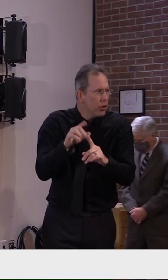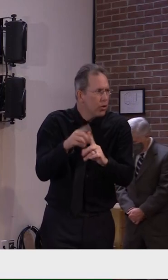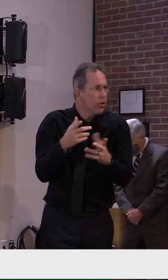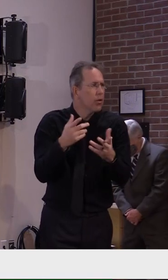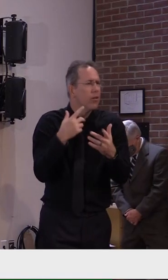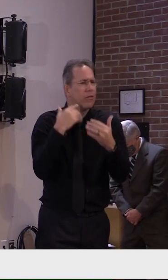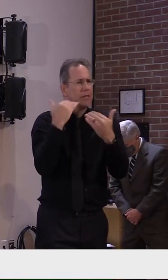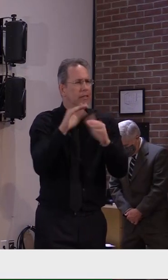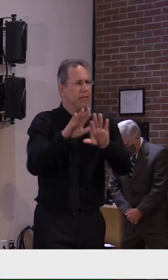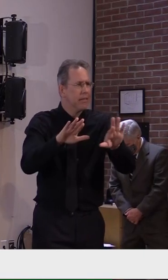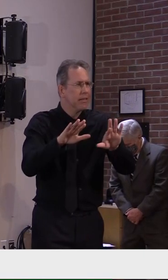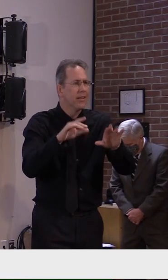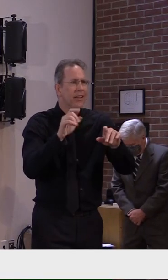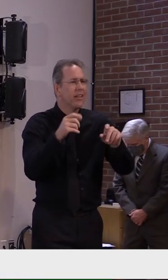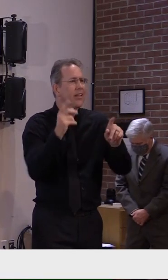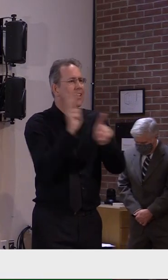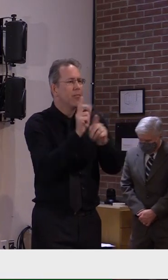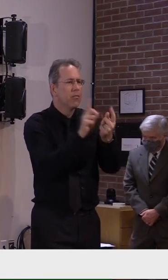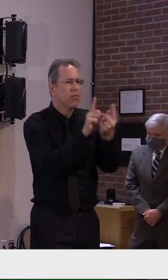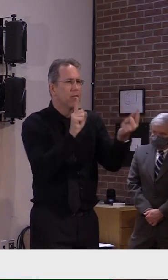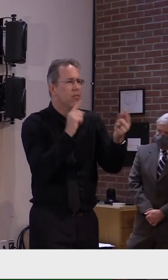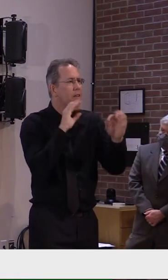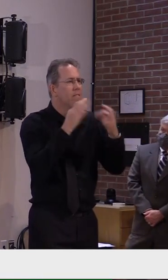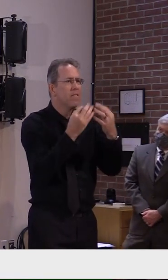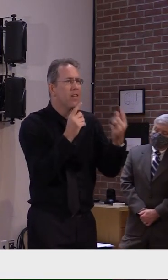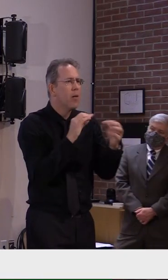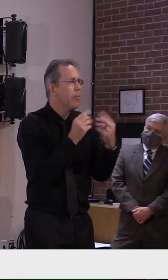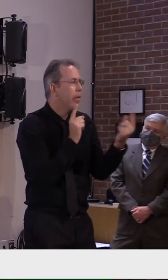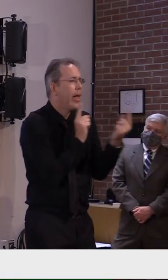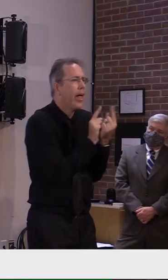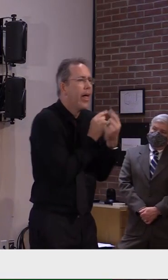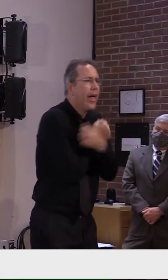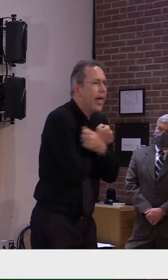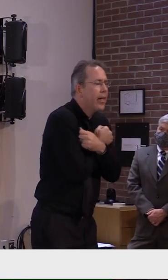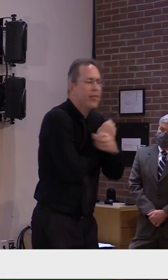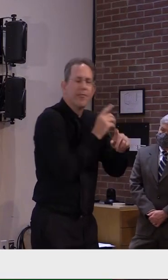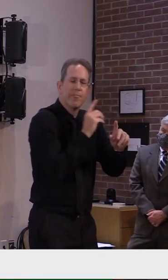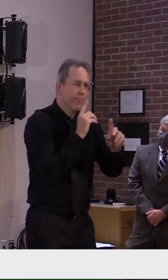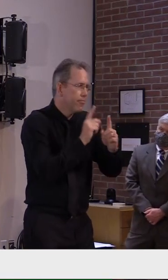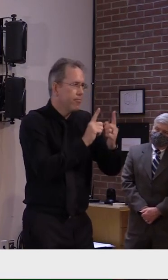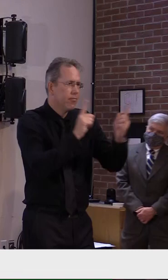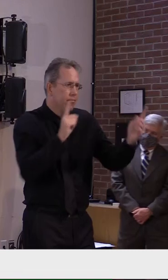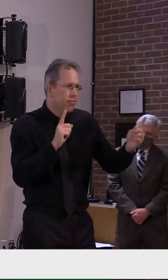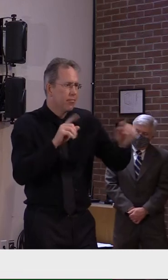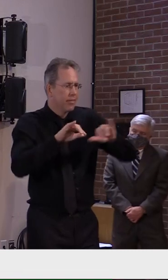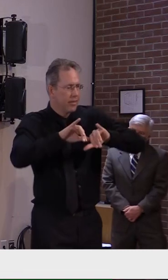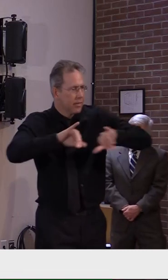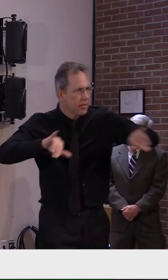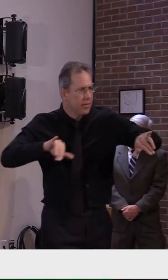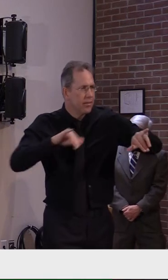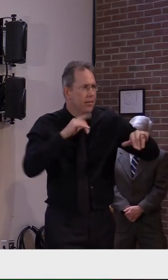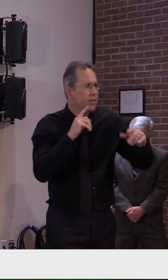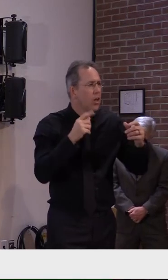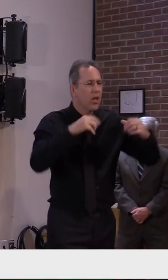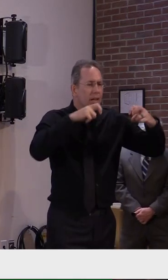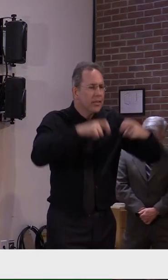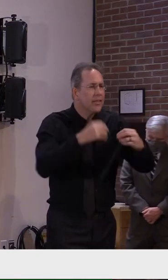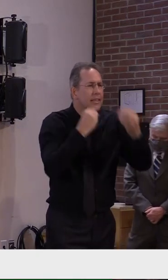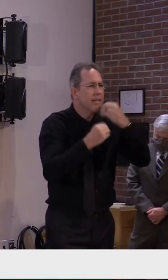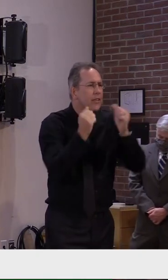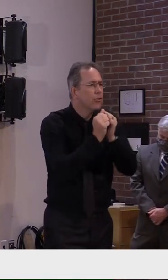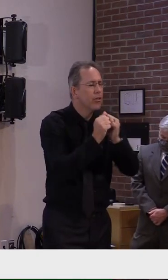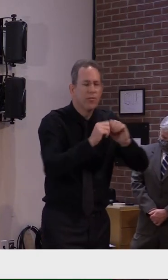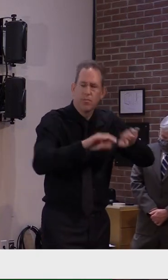period. That means, um, clearly, uh, all of the usual rules about masking and six foot